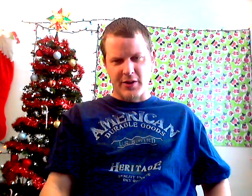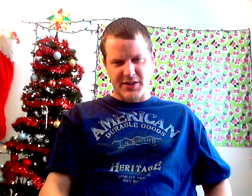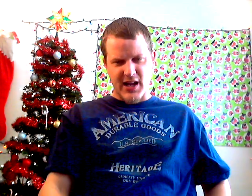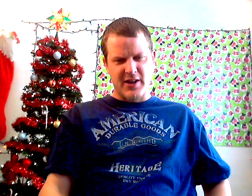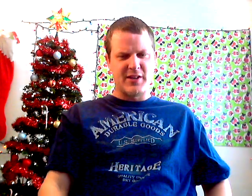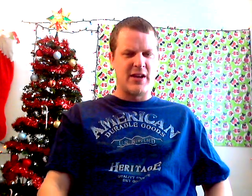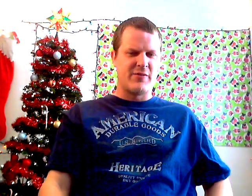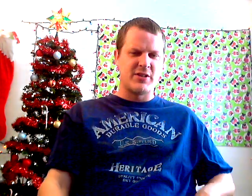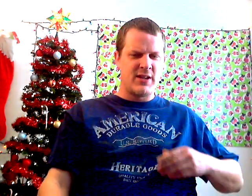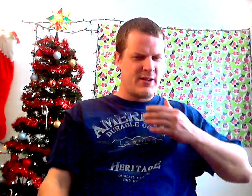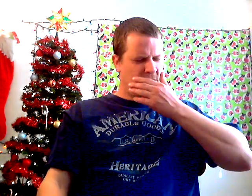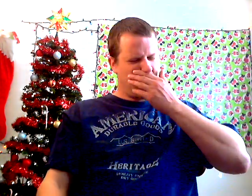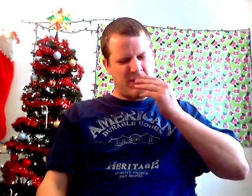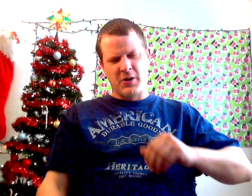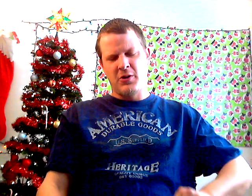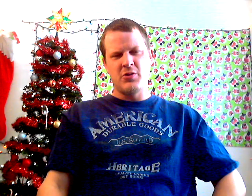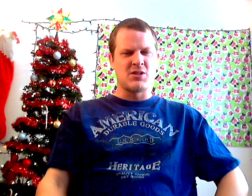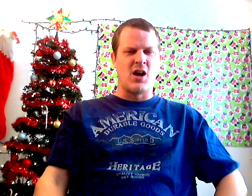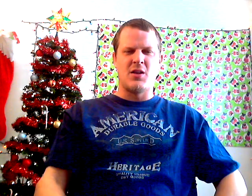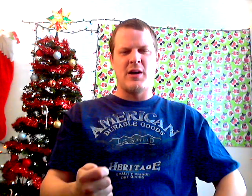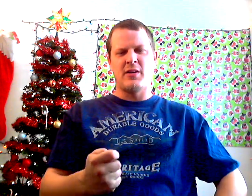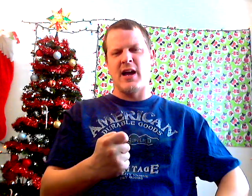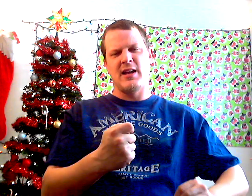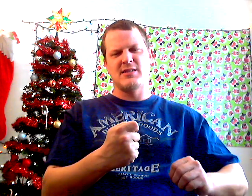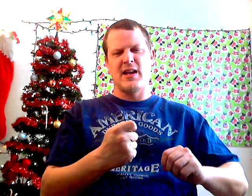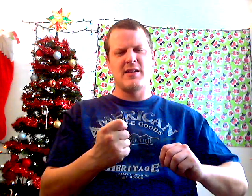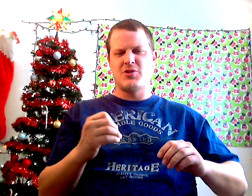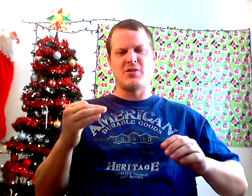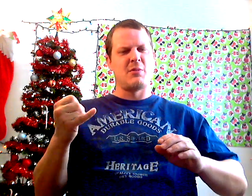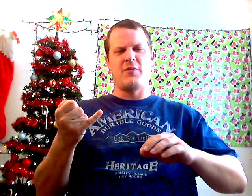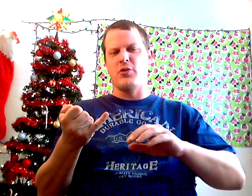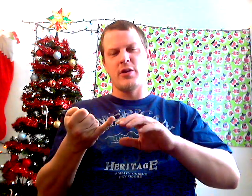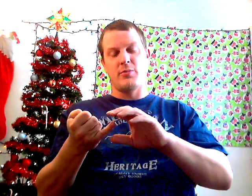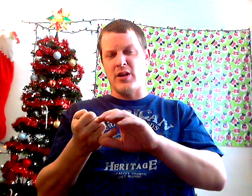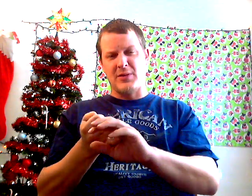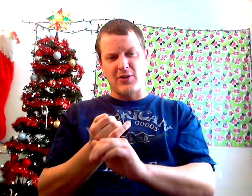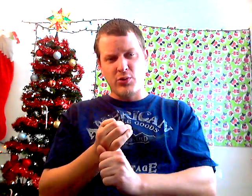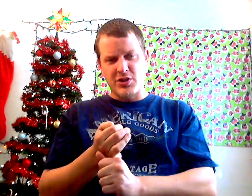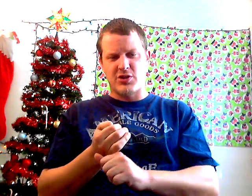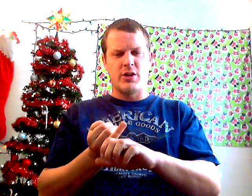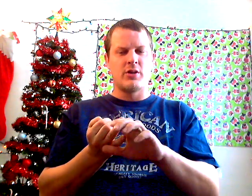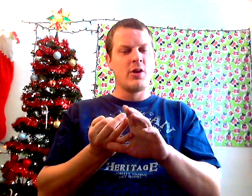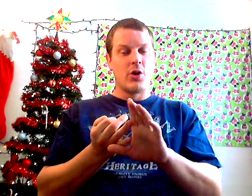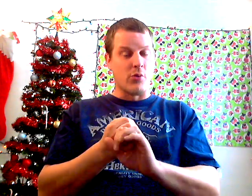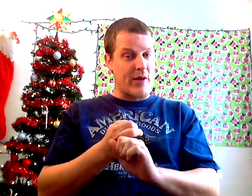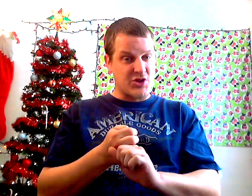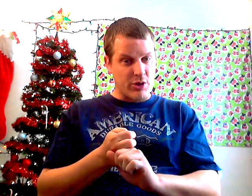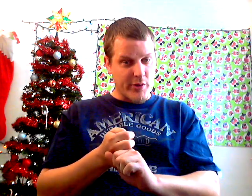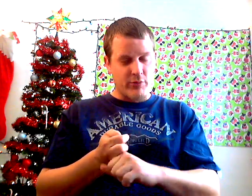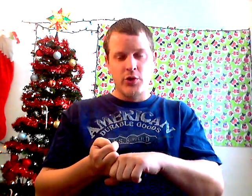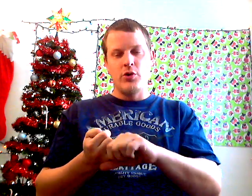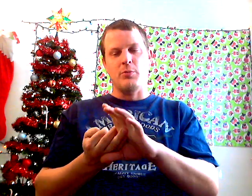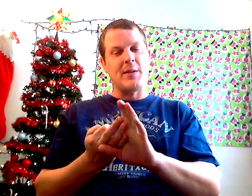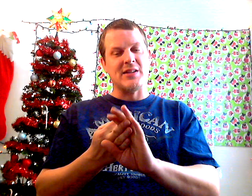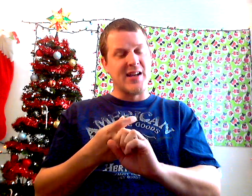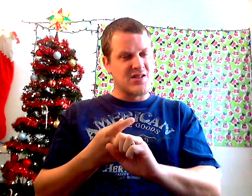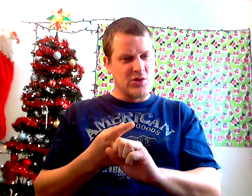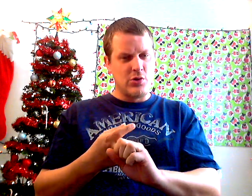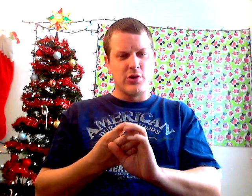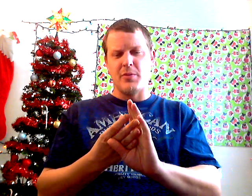held the title that never did. But, you know, you could talk about guys like, I'm sure some of you are going to bring up like Christian or Ravishing Rick Rude, maybe Lex Luger,